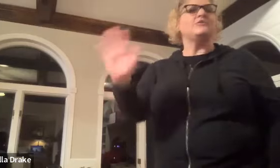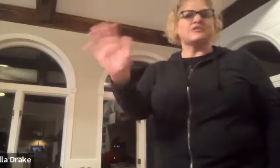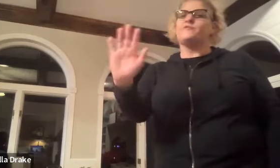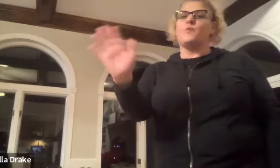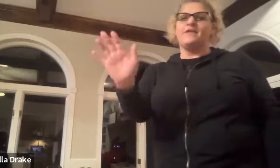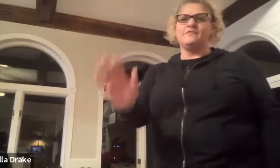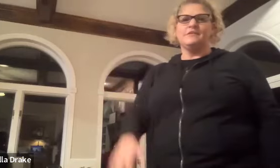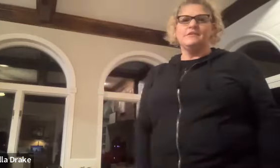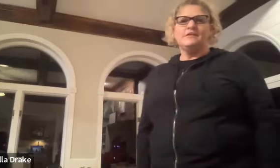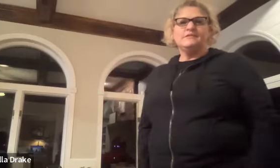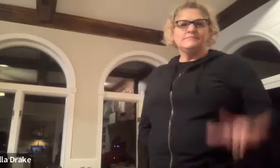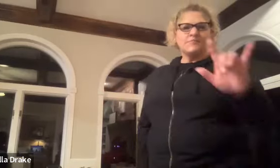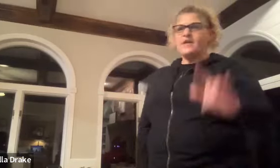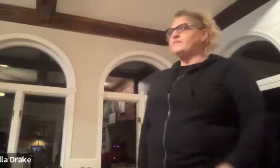you just have to wave wave